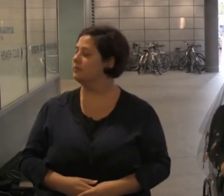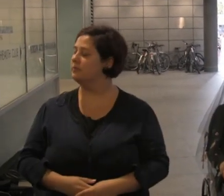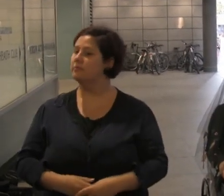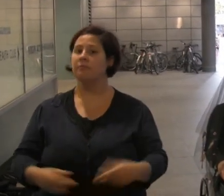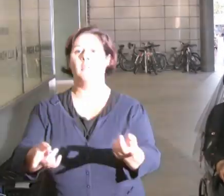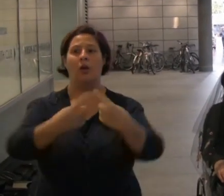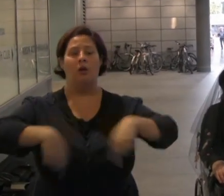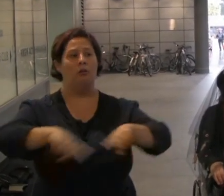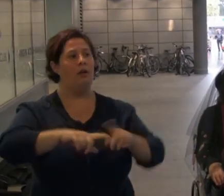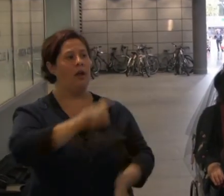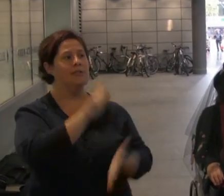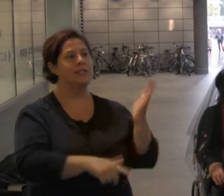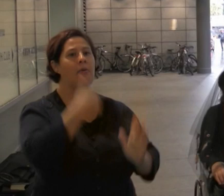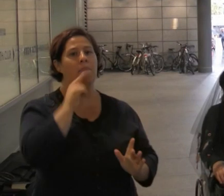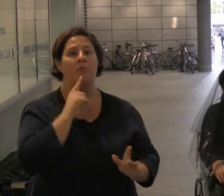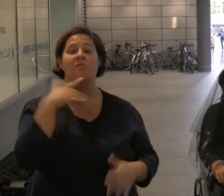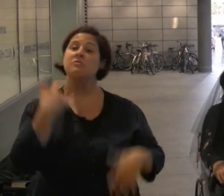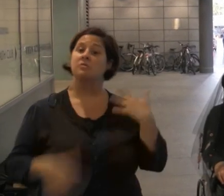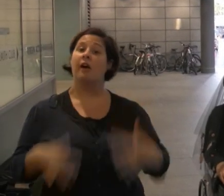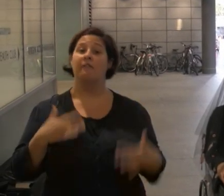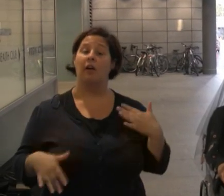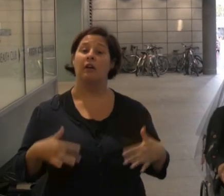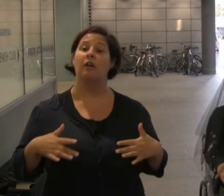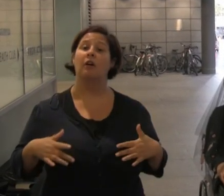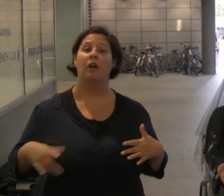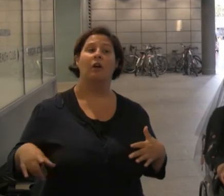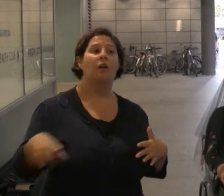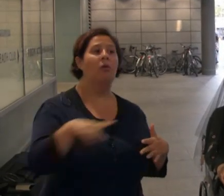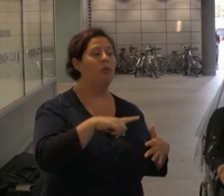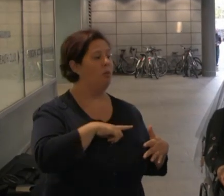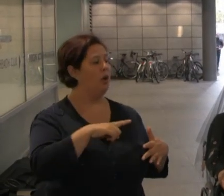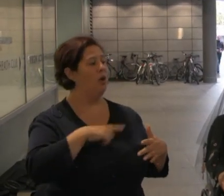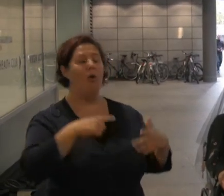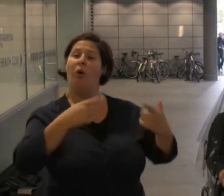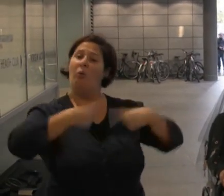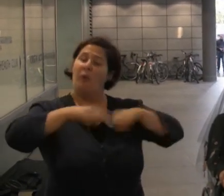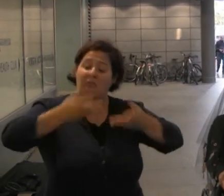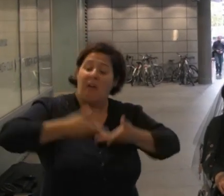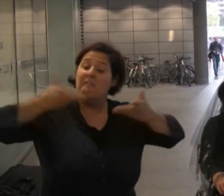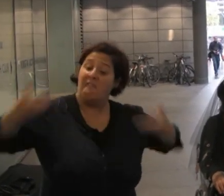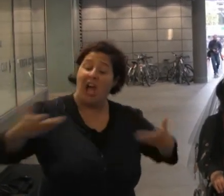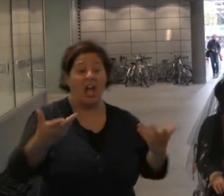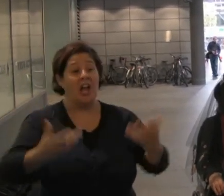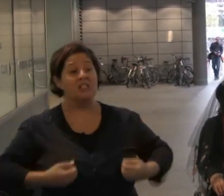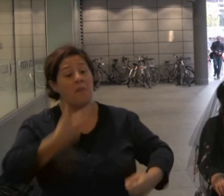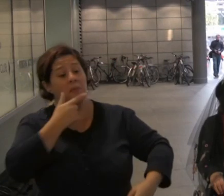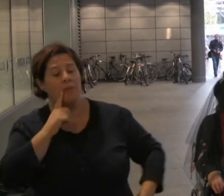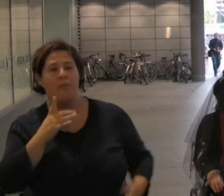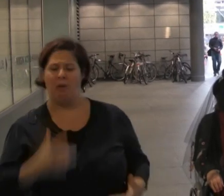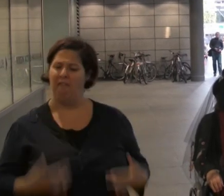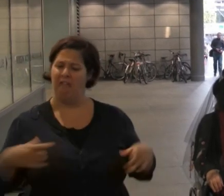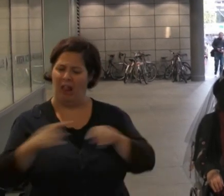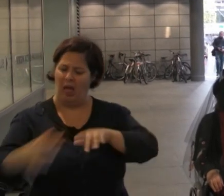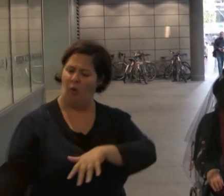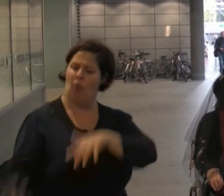We as disabled people are suffering. We are a fair-minded and accepting people and yet it feels like a war has been